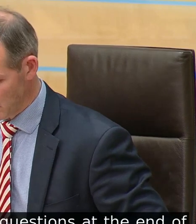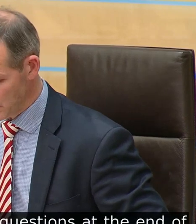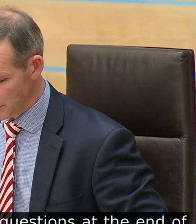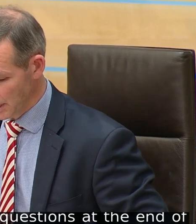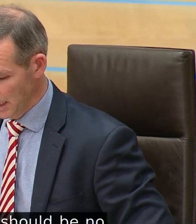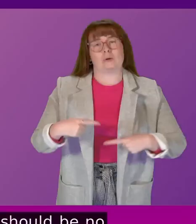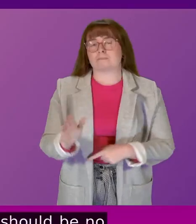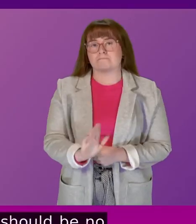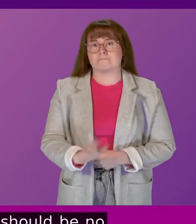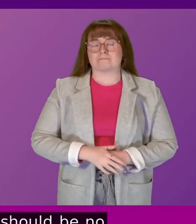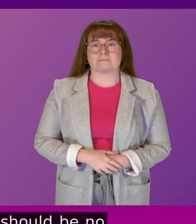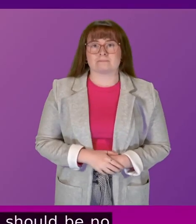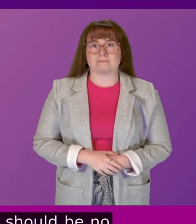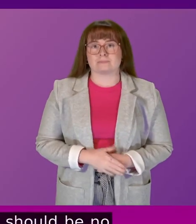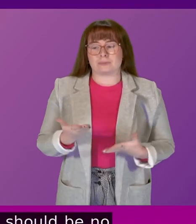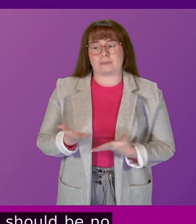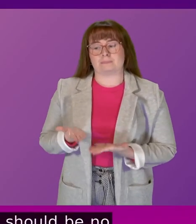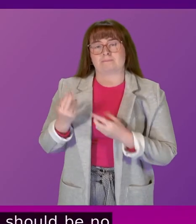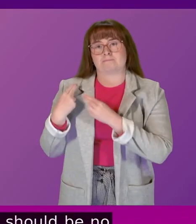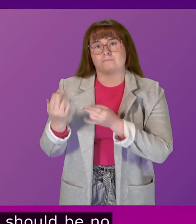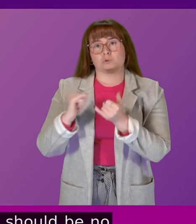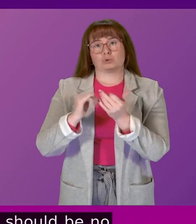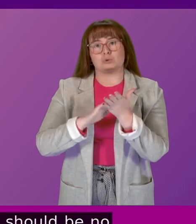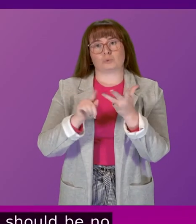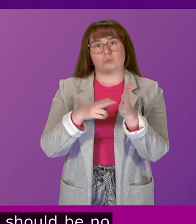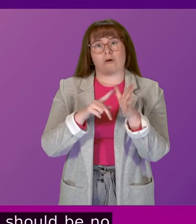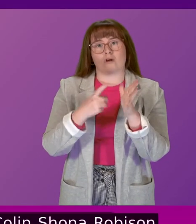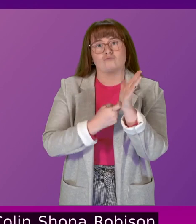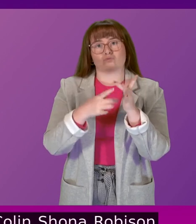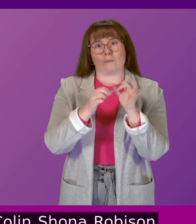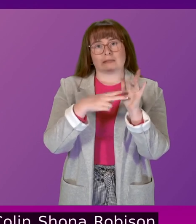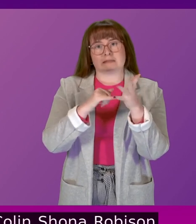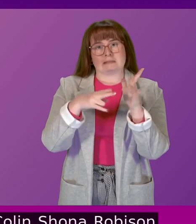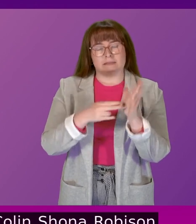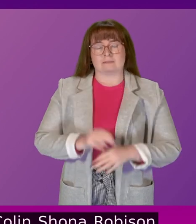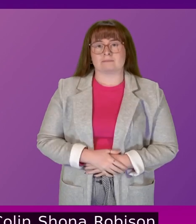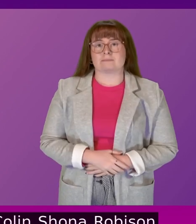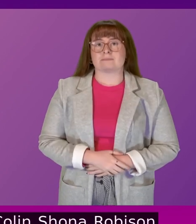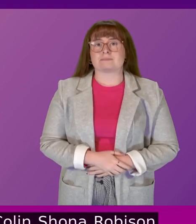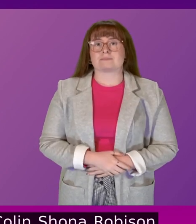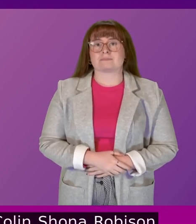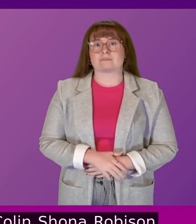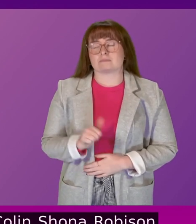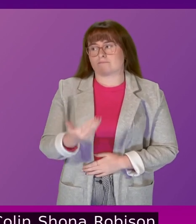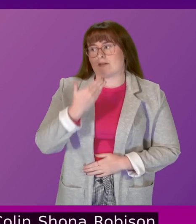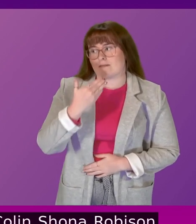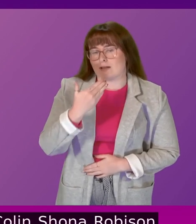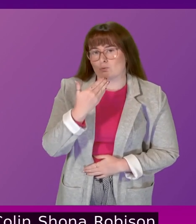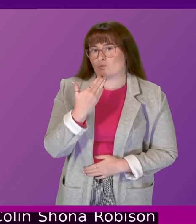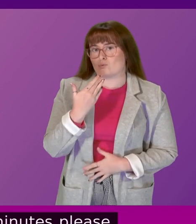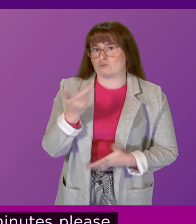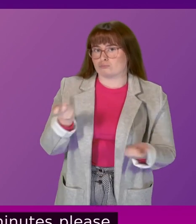interruptions. And I call on Shona Robeson, Cabinet Secretary, around 10 minutes, please. Thank you, Deputy President and Officer.